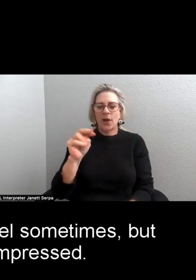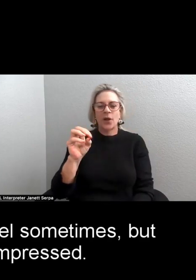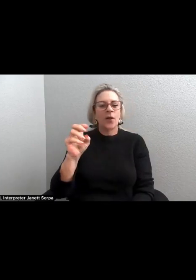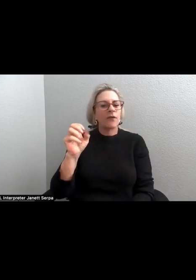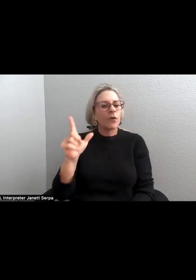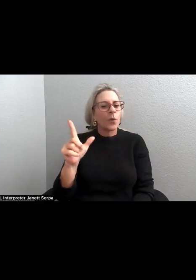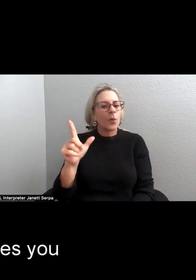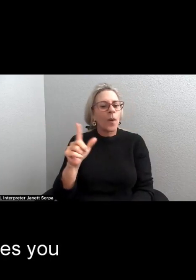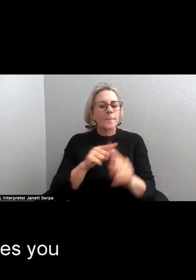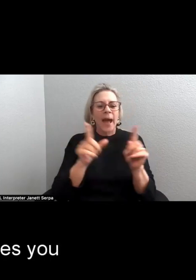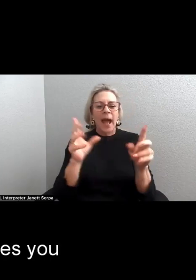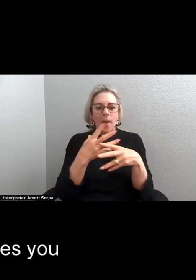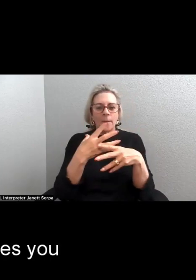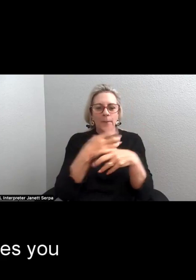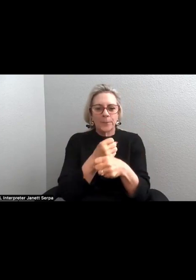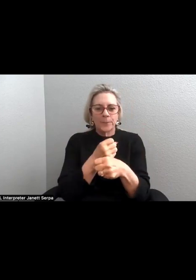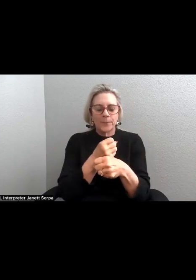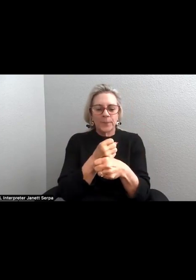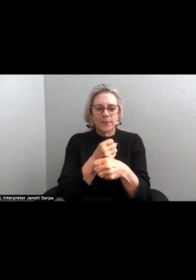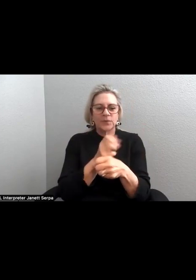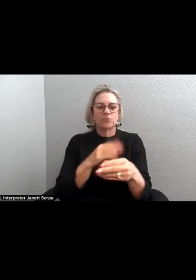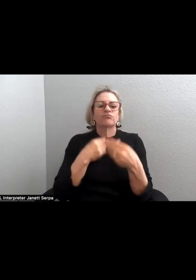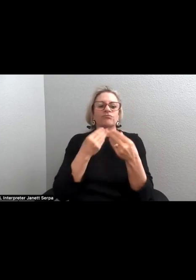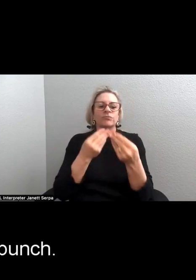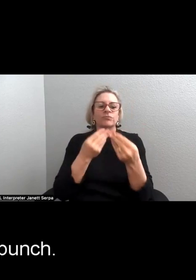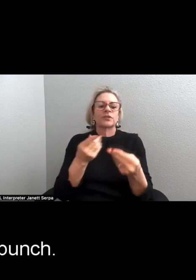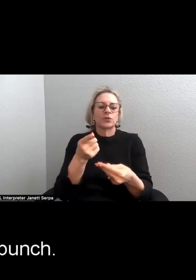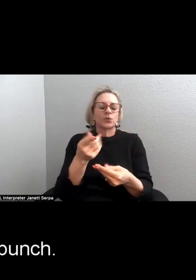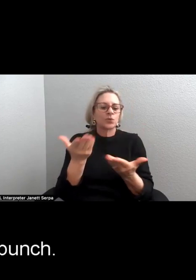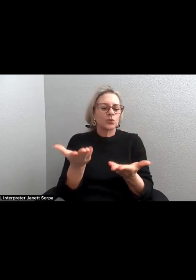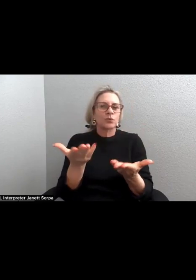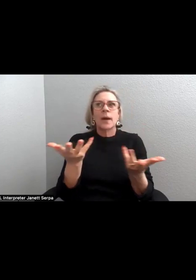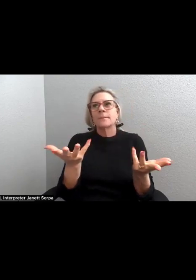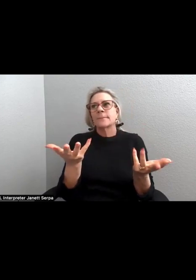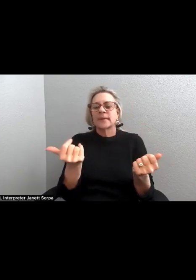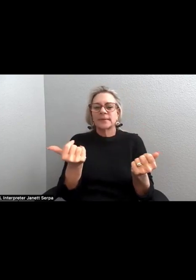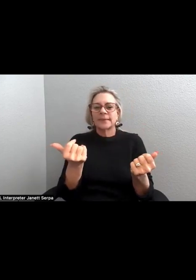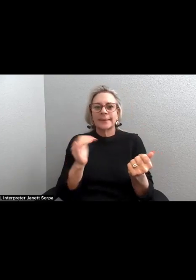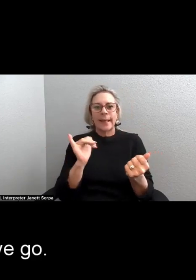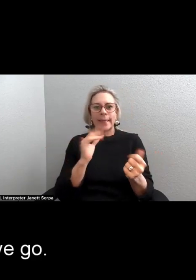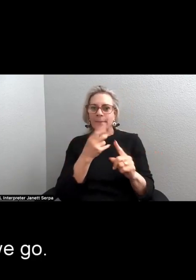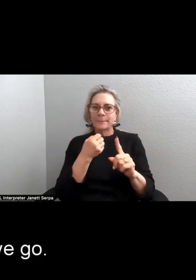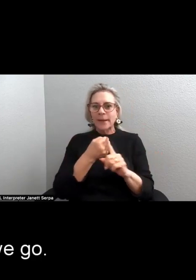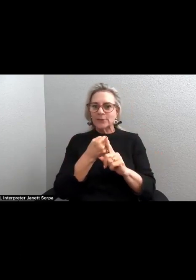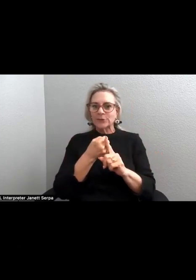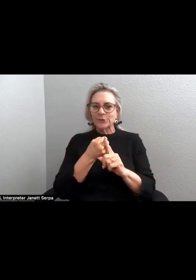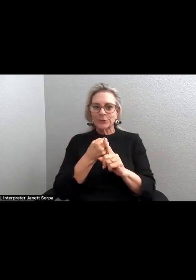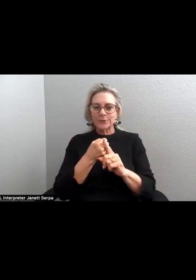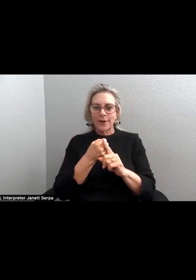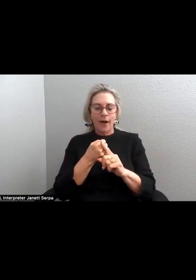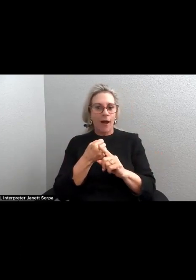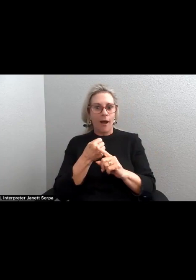compressed. So, it gives you quite a punch. So, here we go.